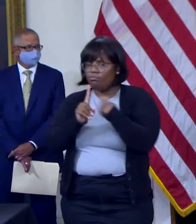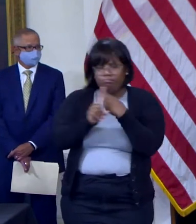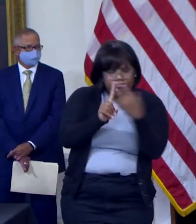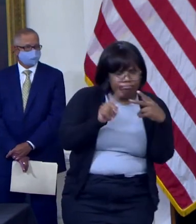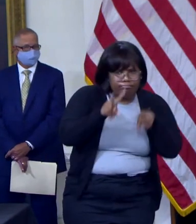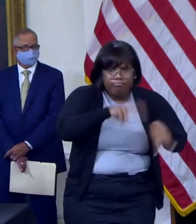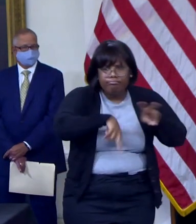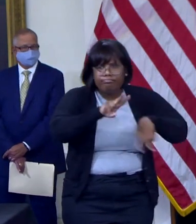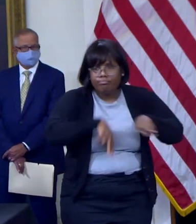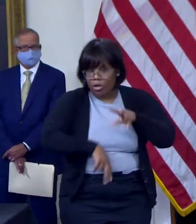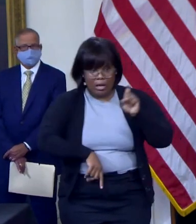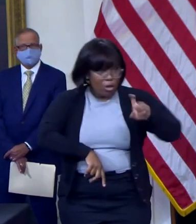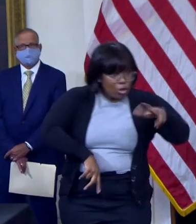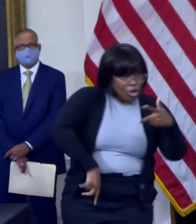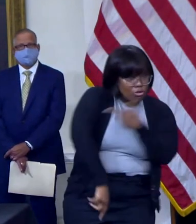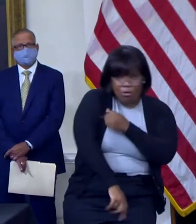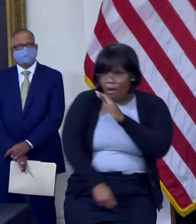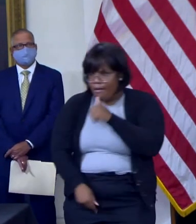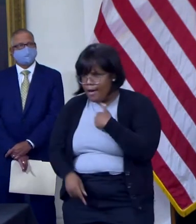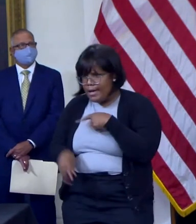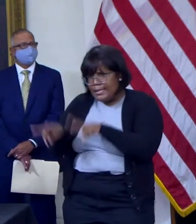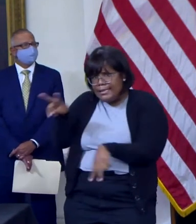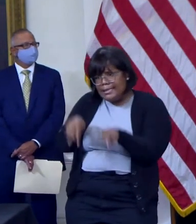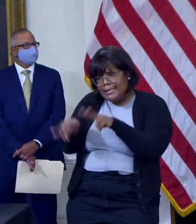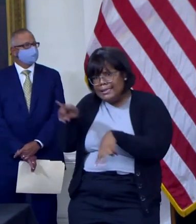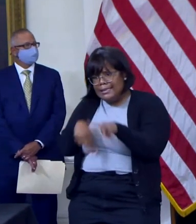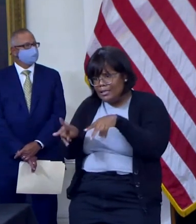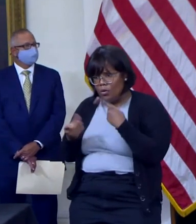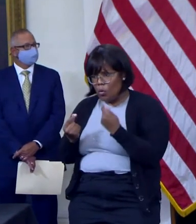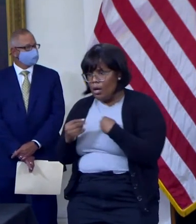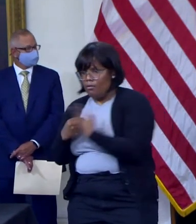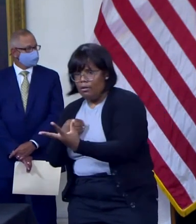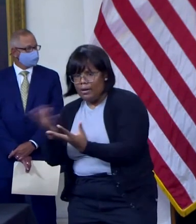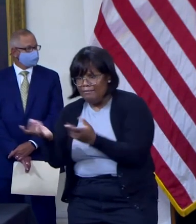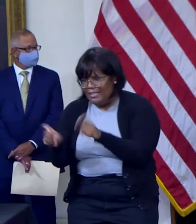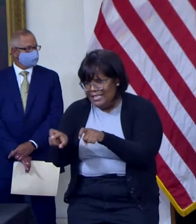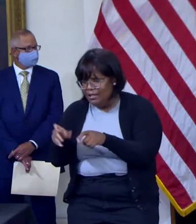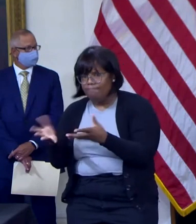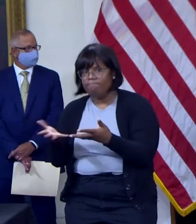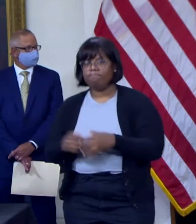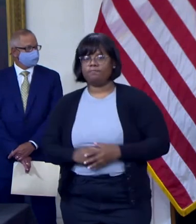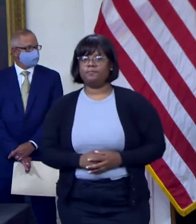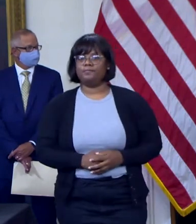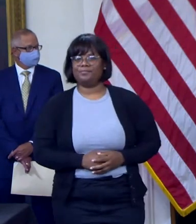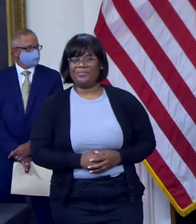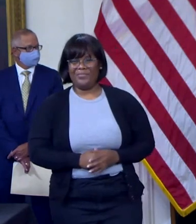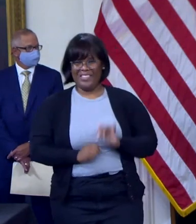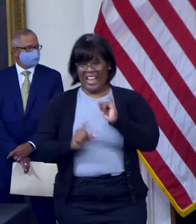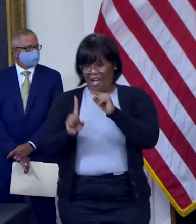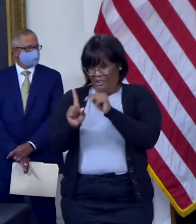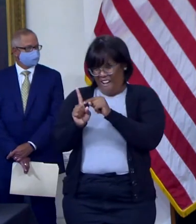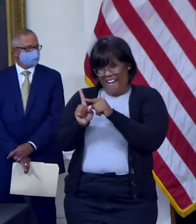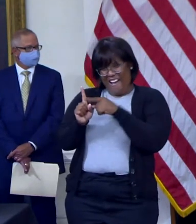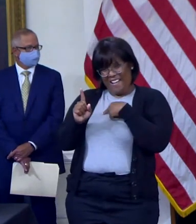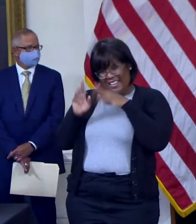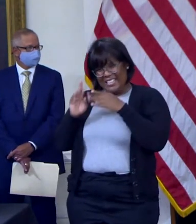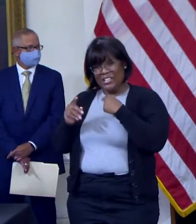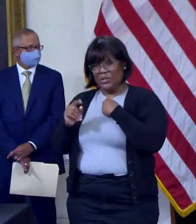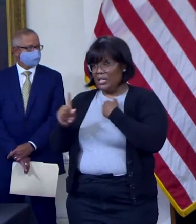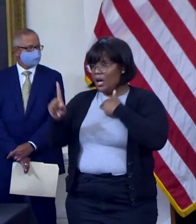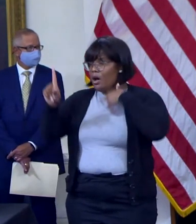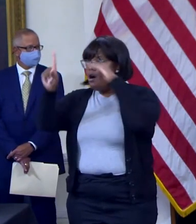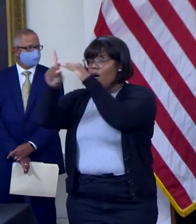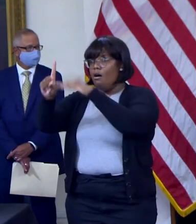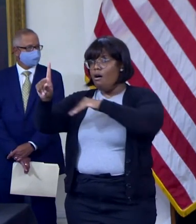shots. This is one of a number of areas where we are pressing the Biden administration for action.